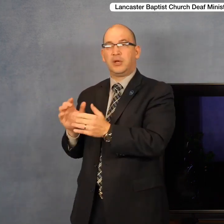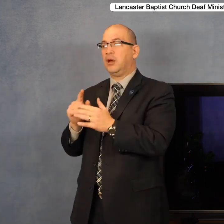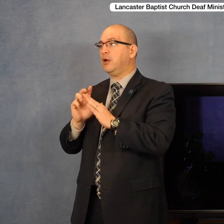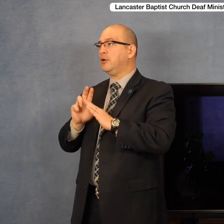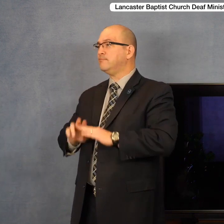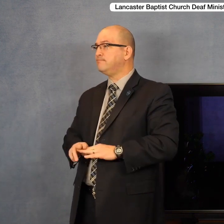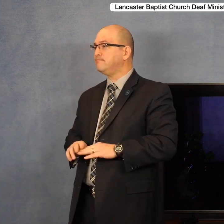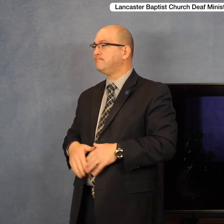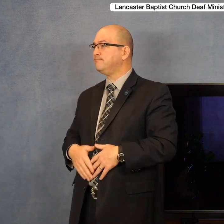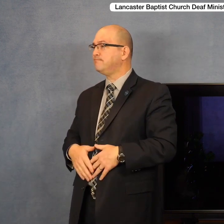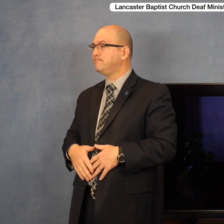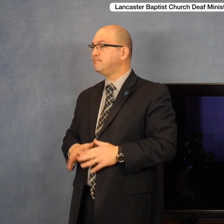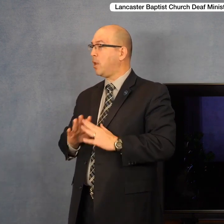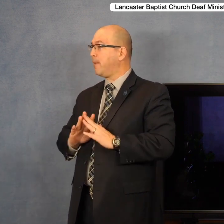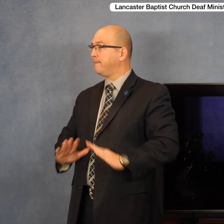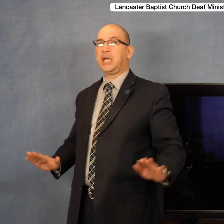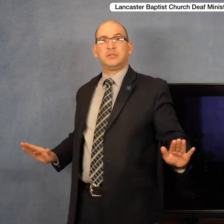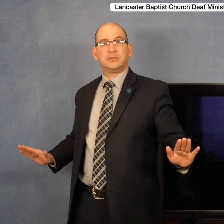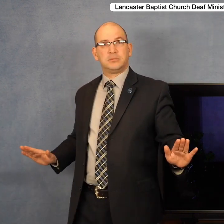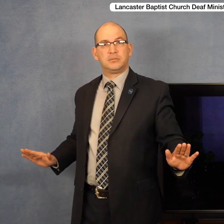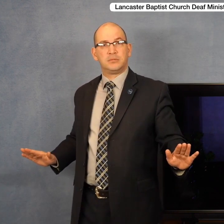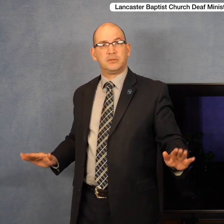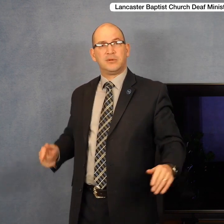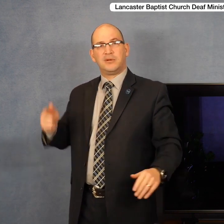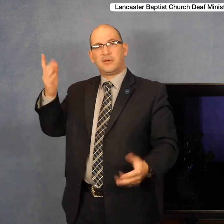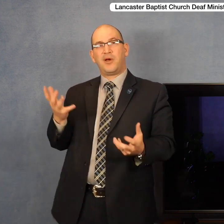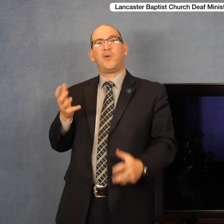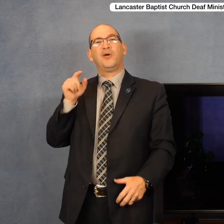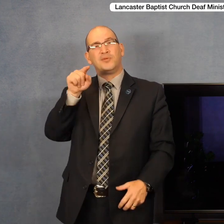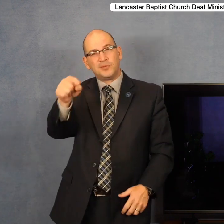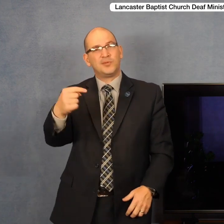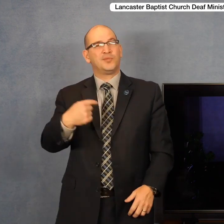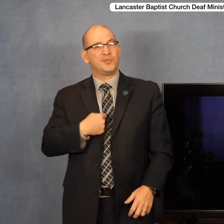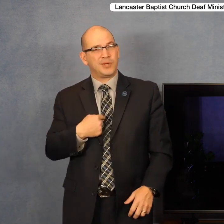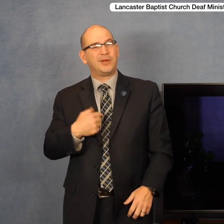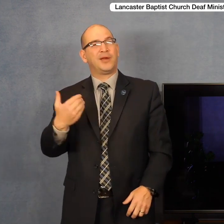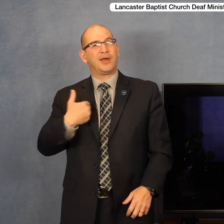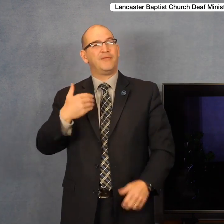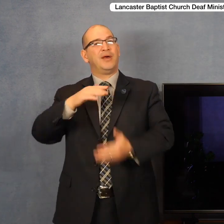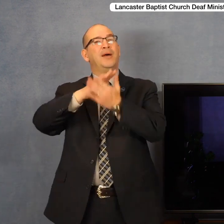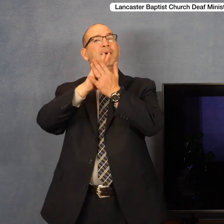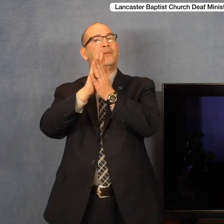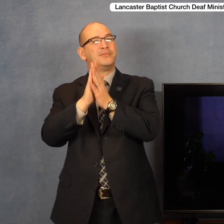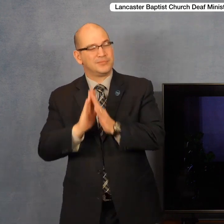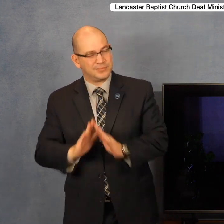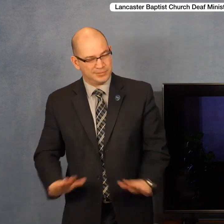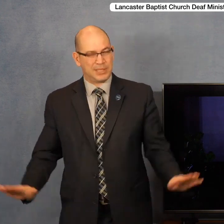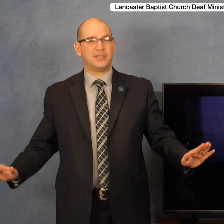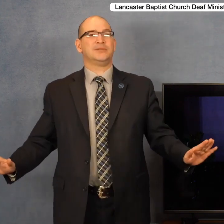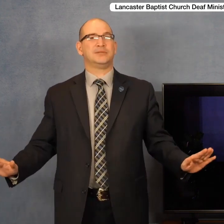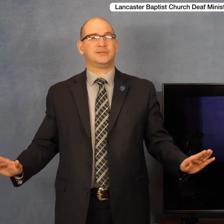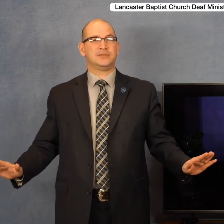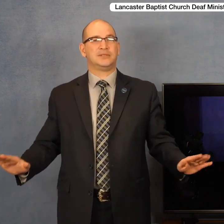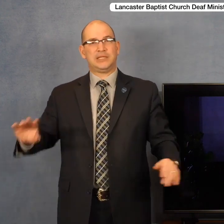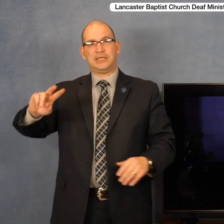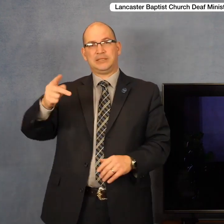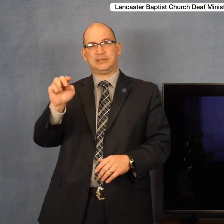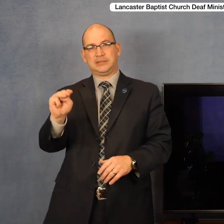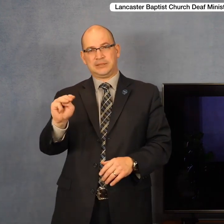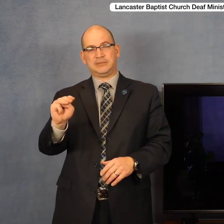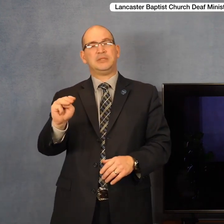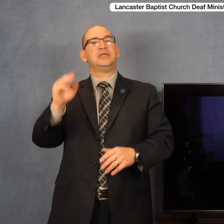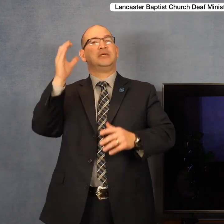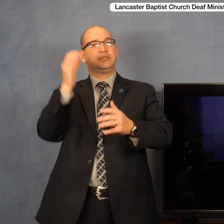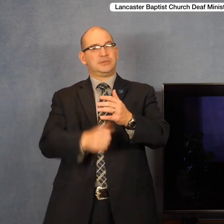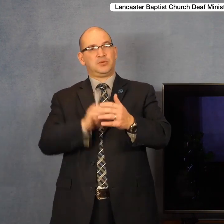He is in his right mind. And that's what God wants for his people. He wants them to know this peace. 2 Timothy 1 and 7.